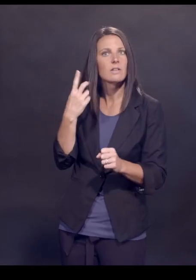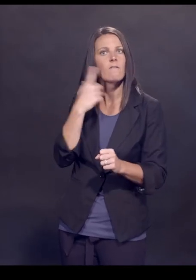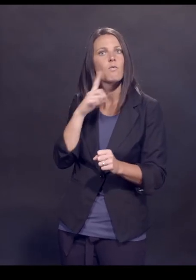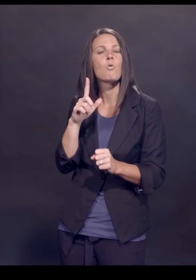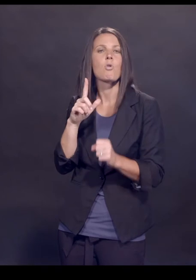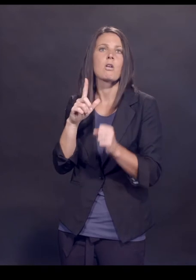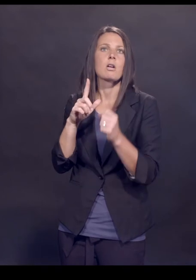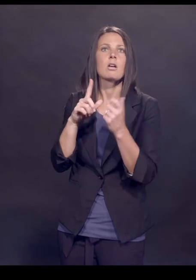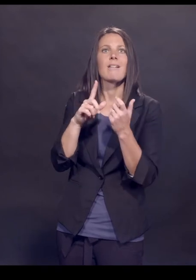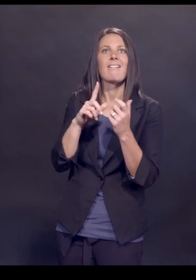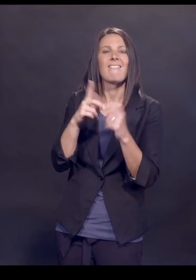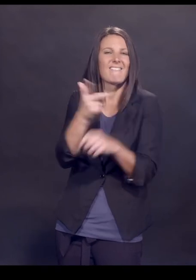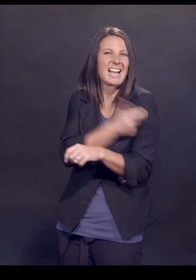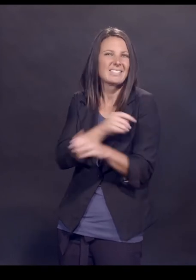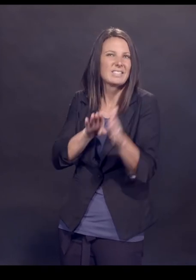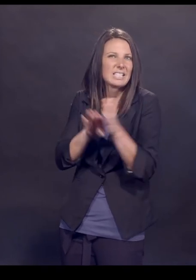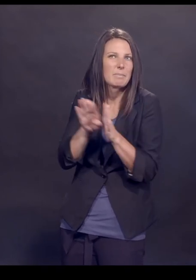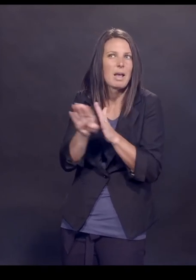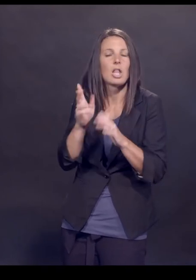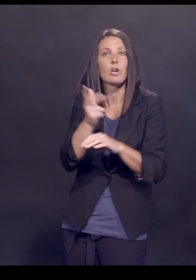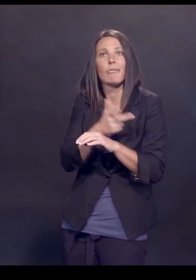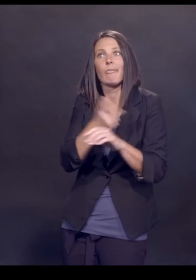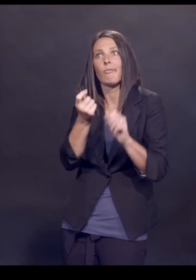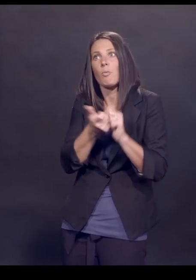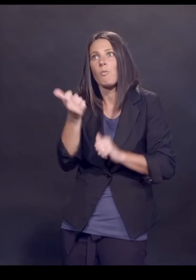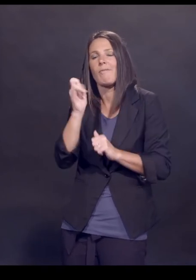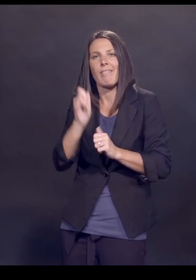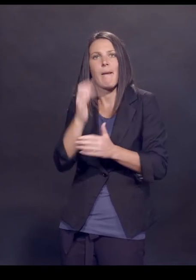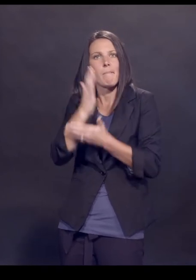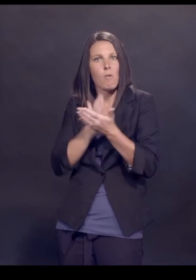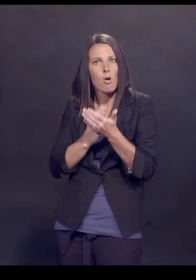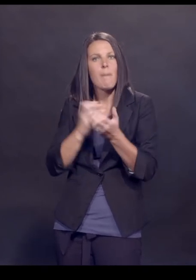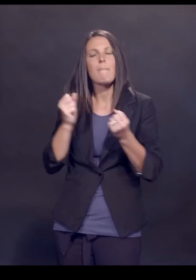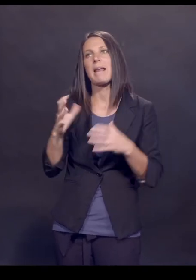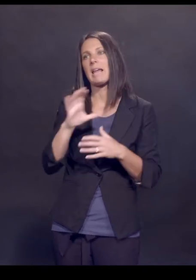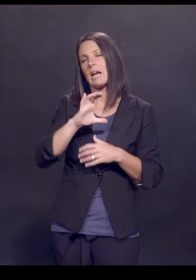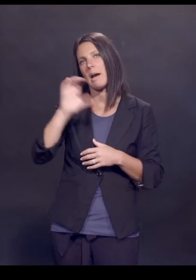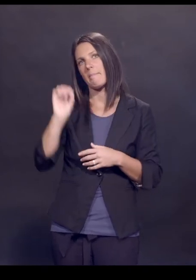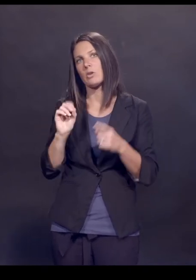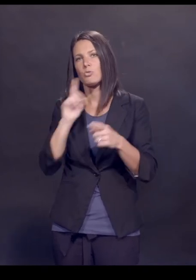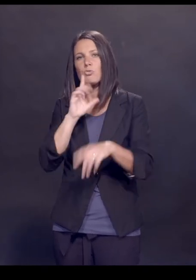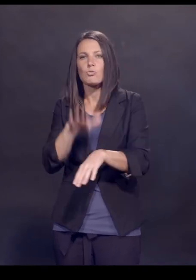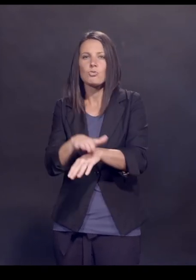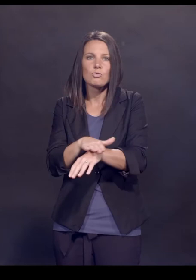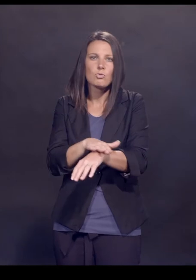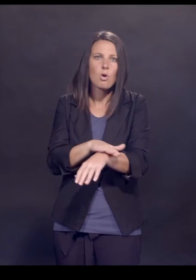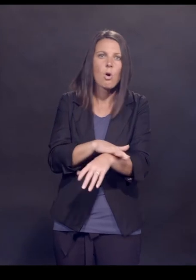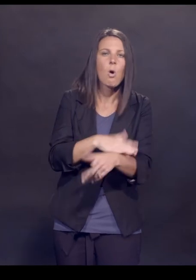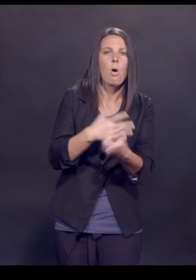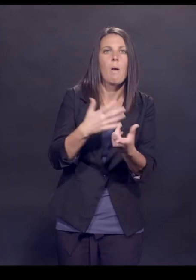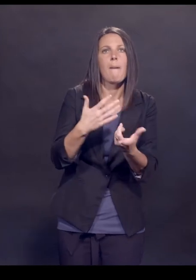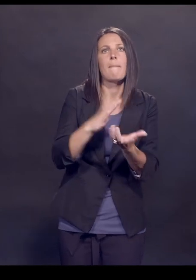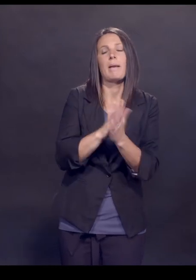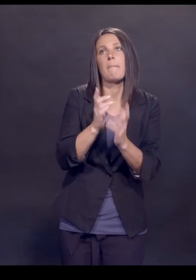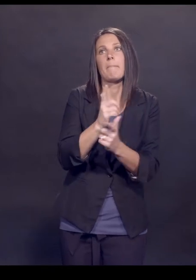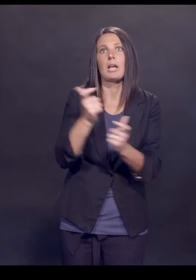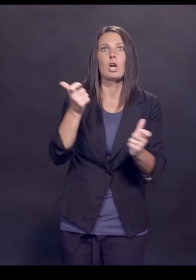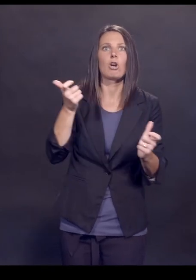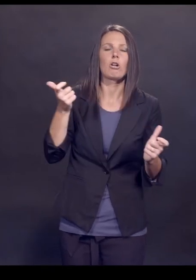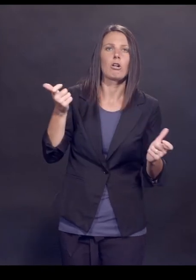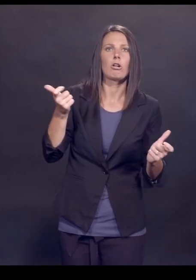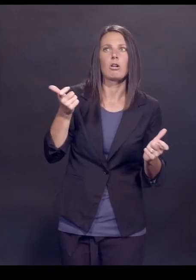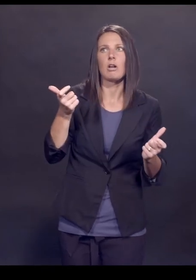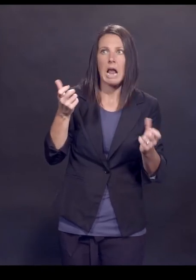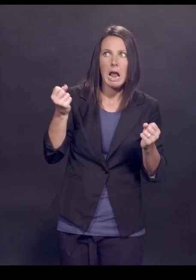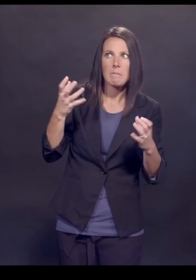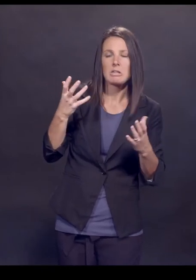out of it for most of these pharmaceutical companies. So normally companies go slowly because they're basically making a progressively bigger bet in terms of the amount